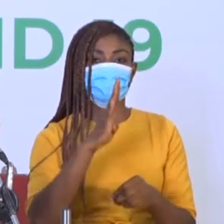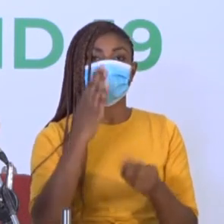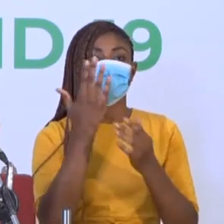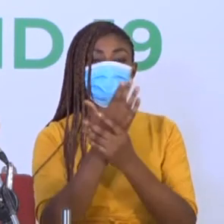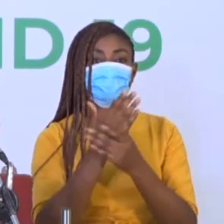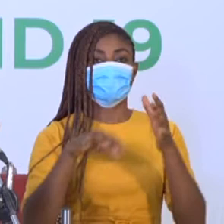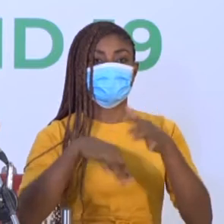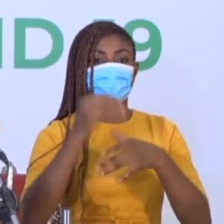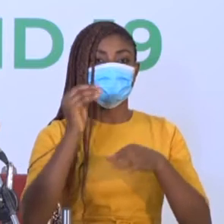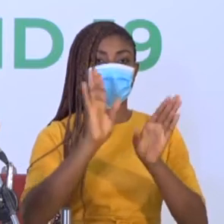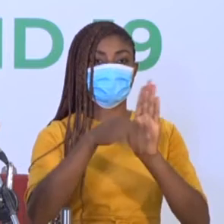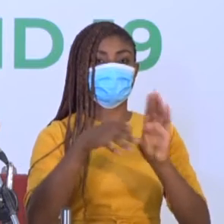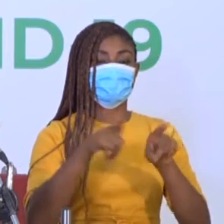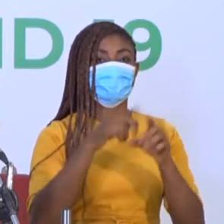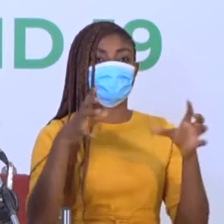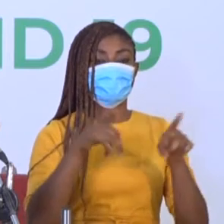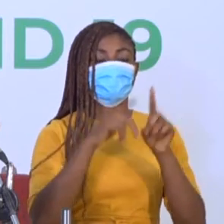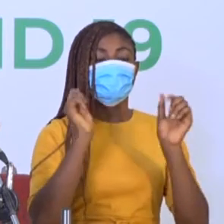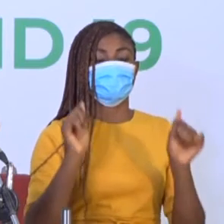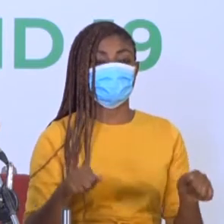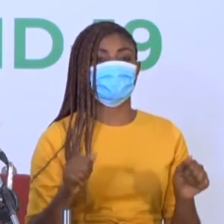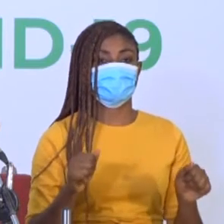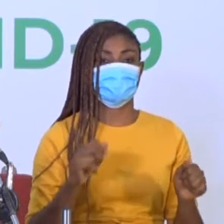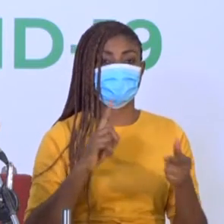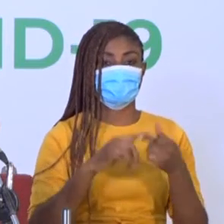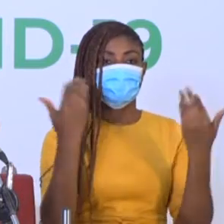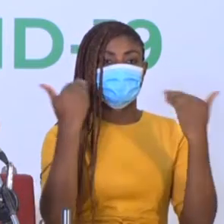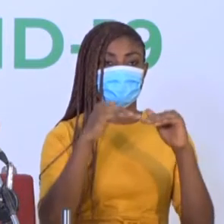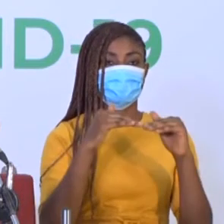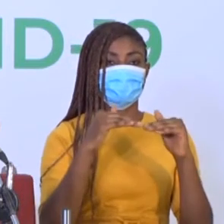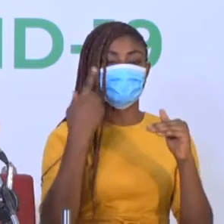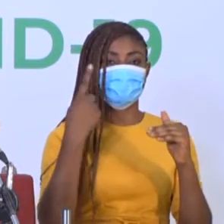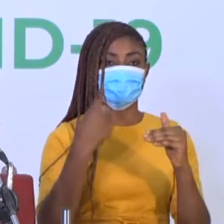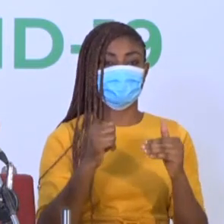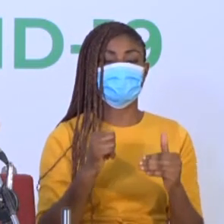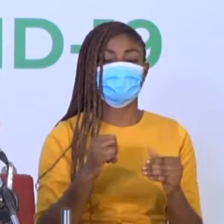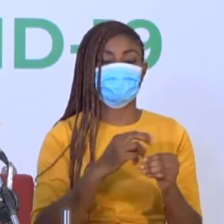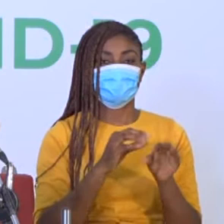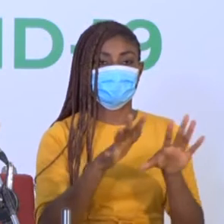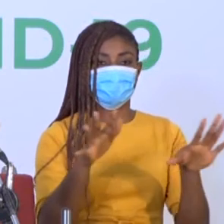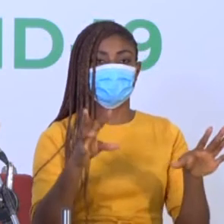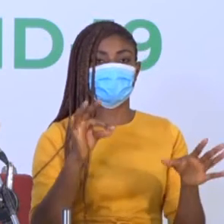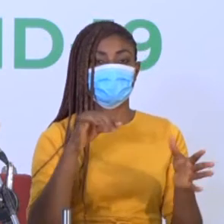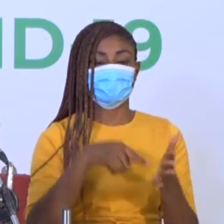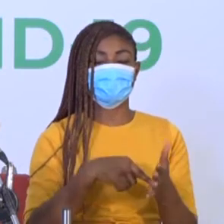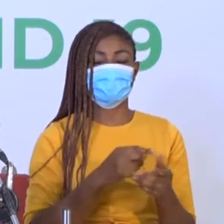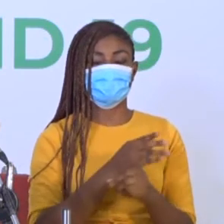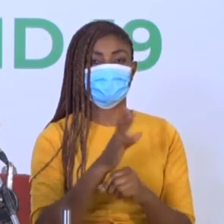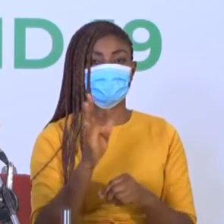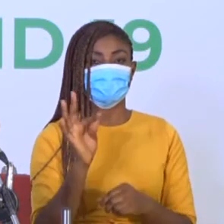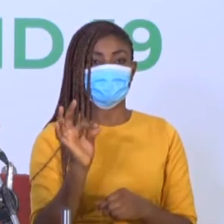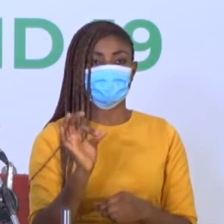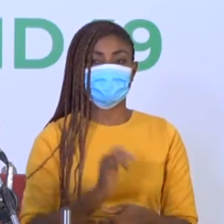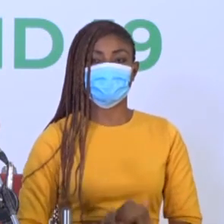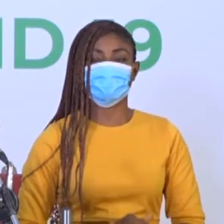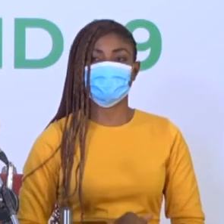outdoors as much as possible to limit or prevent the spread of COVID-19.